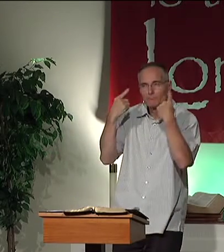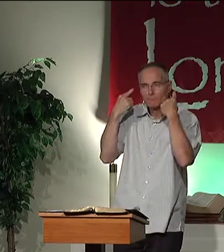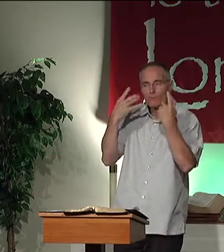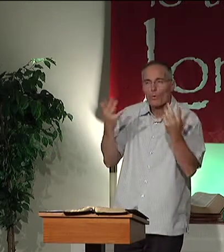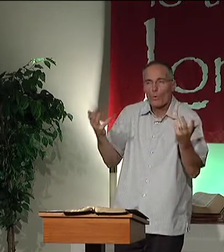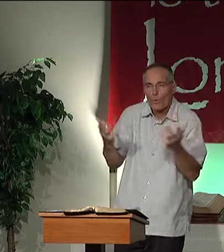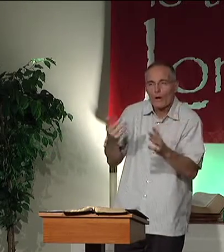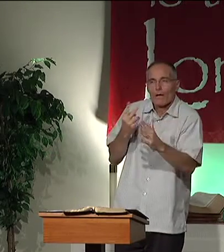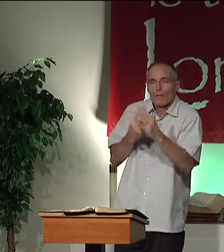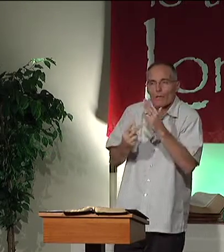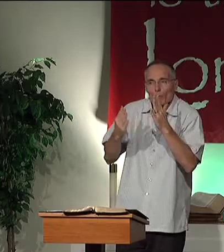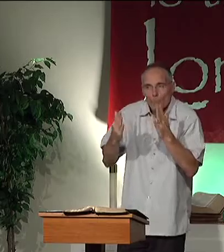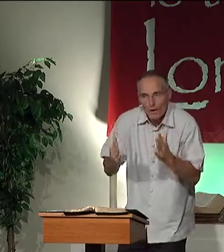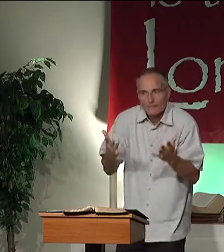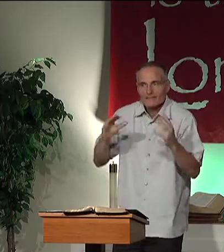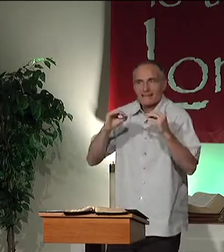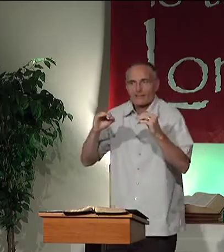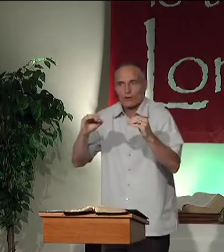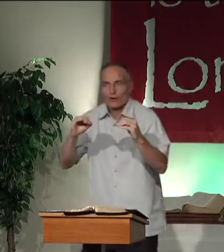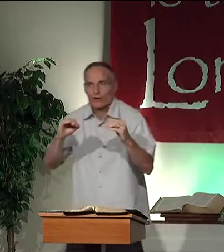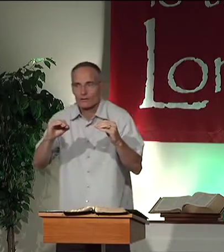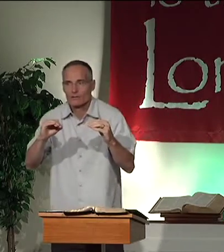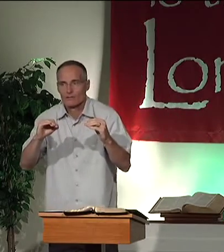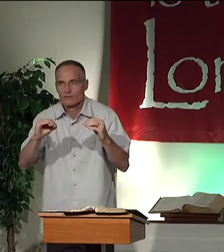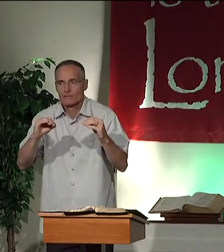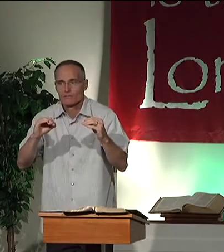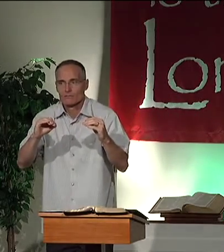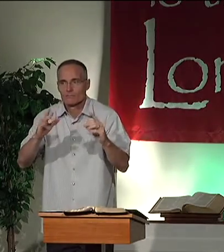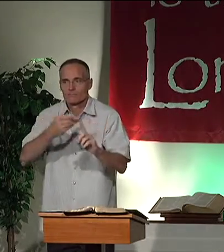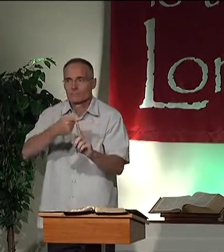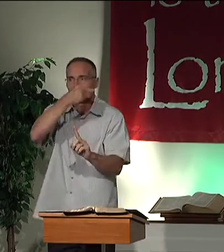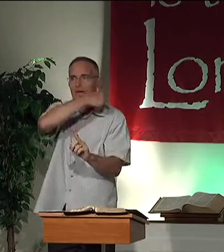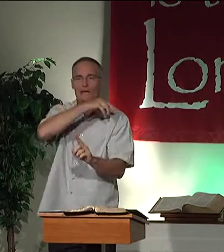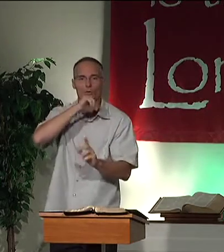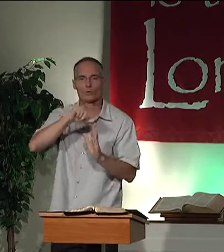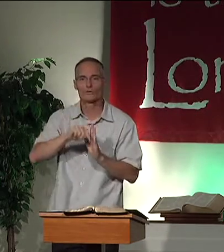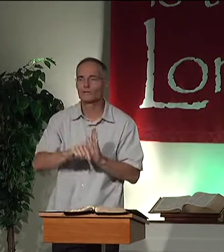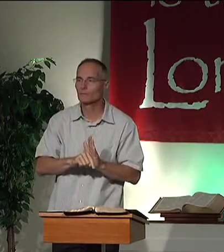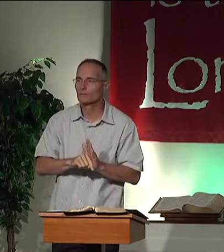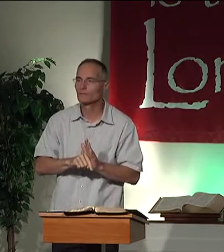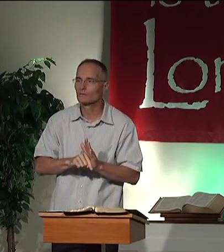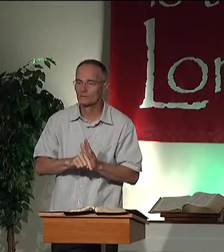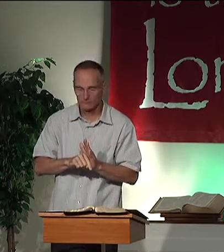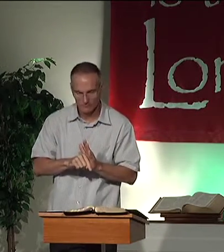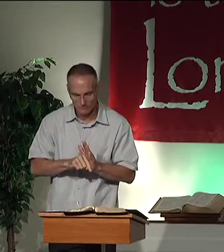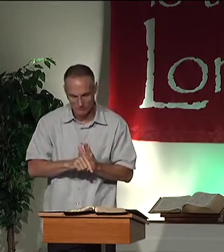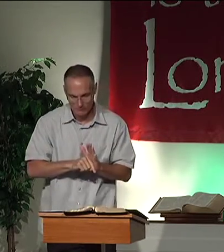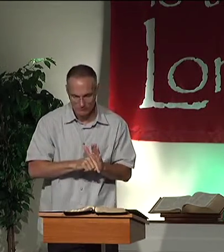Peter completely misunderstood what the prophets had taught in the Old Testament.